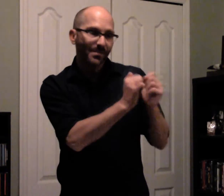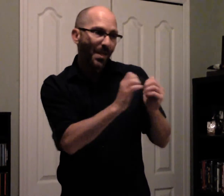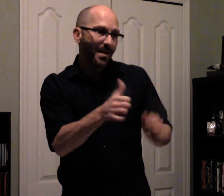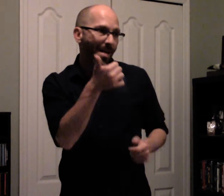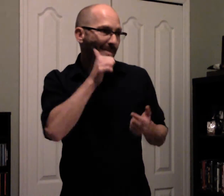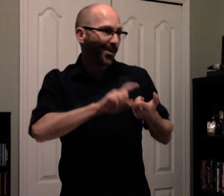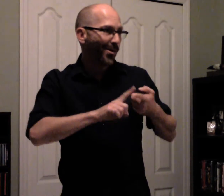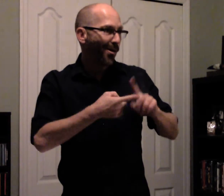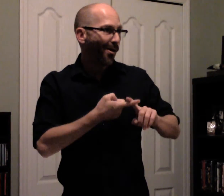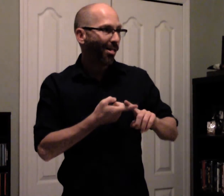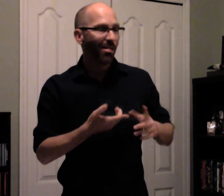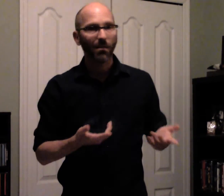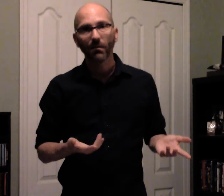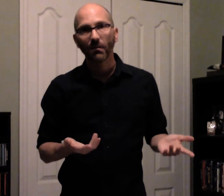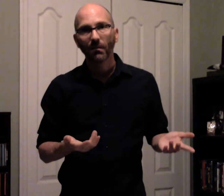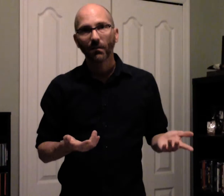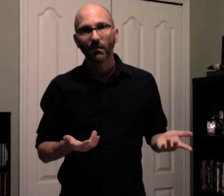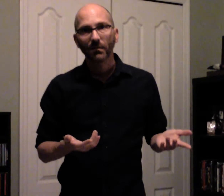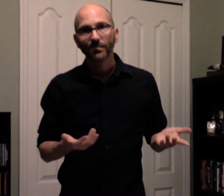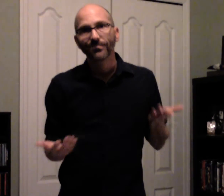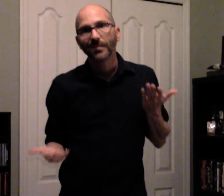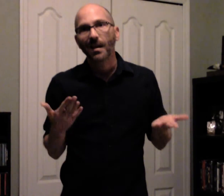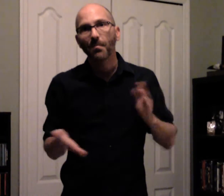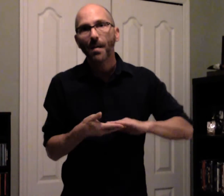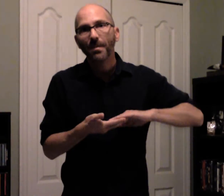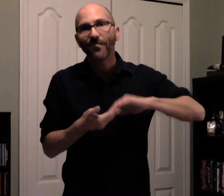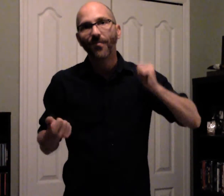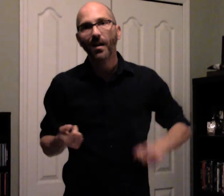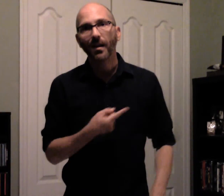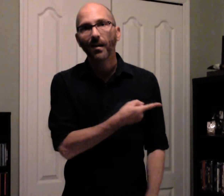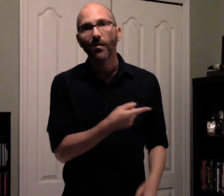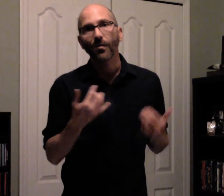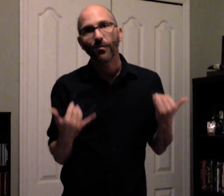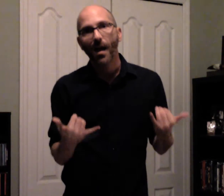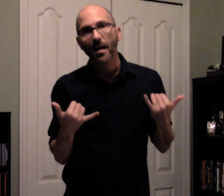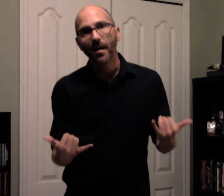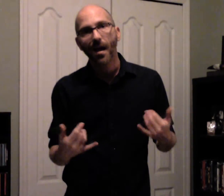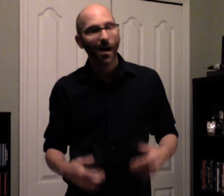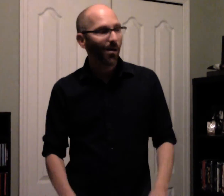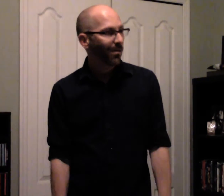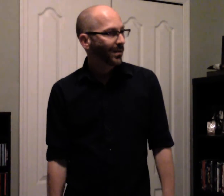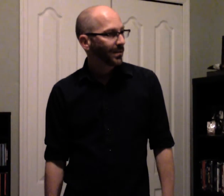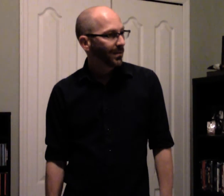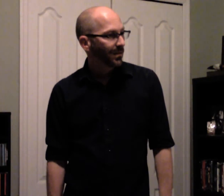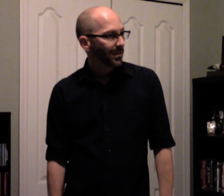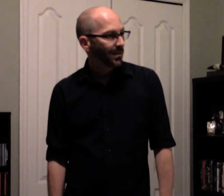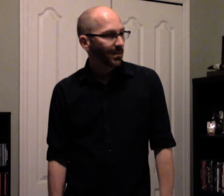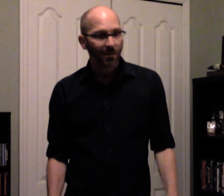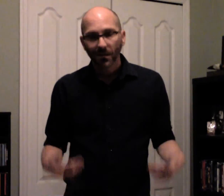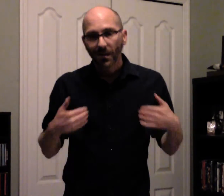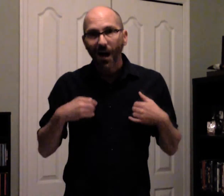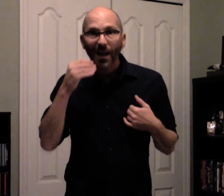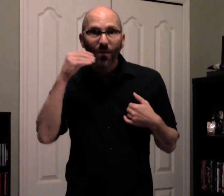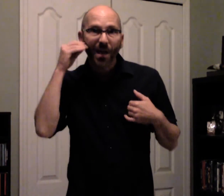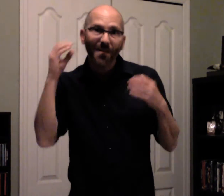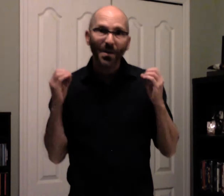Got another girl, you might be fucking her right now I don't have an